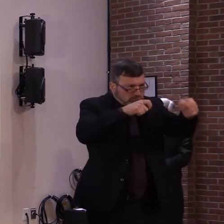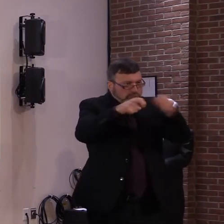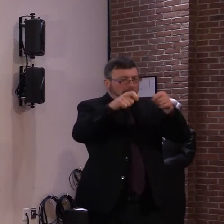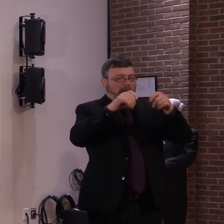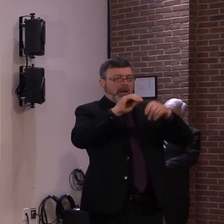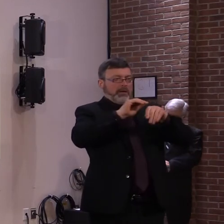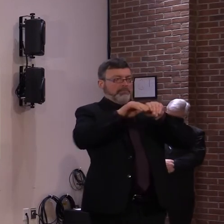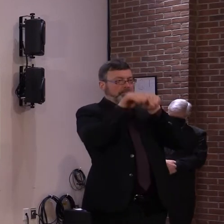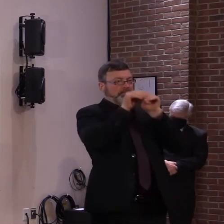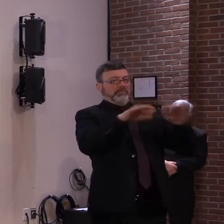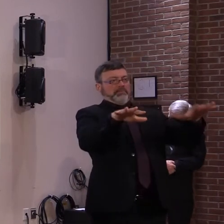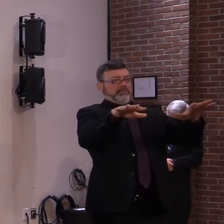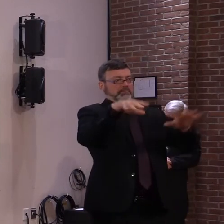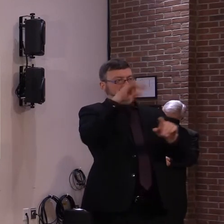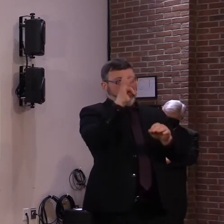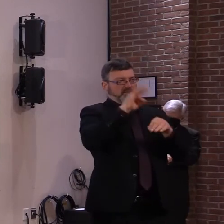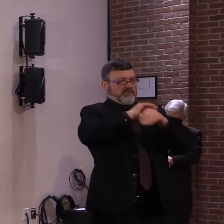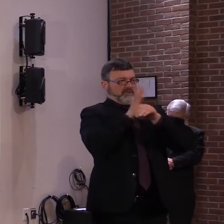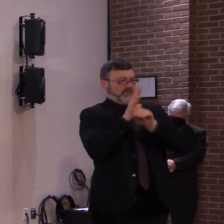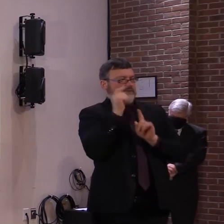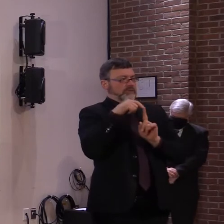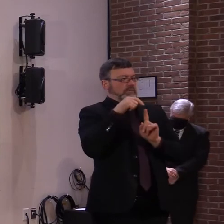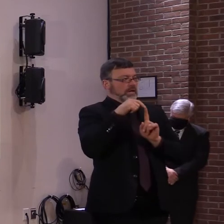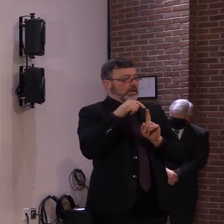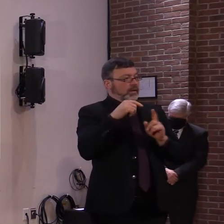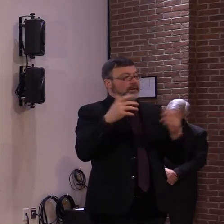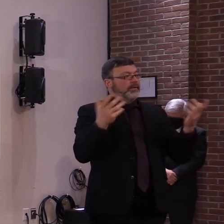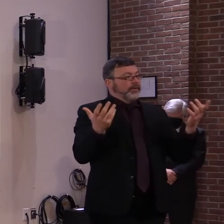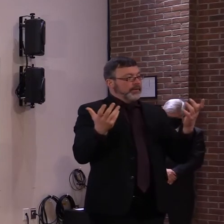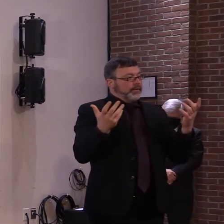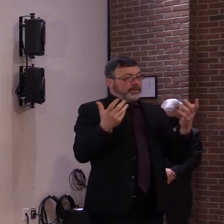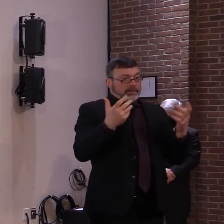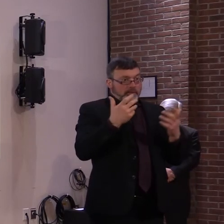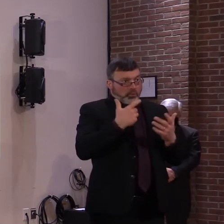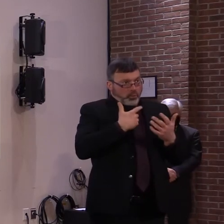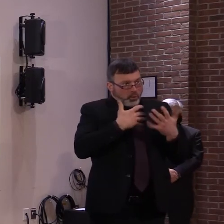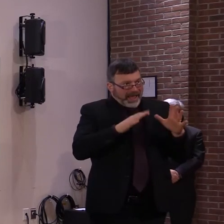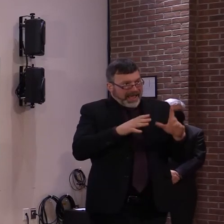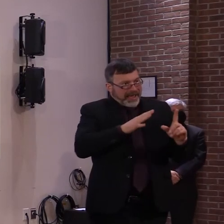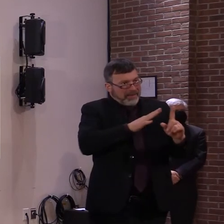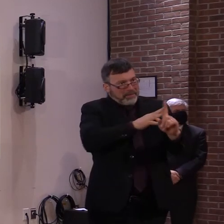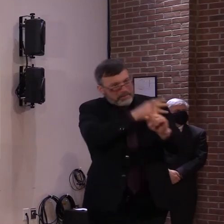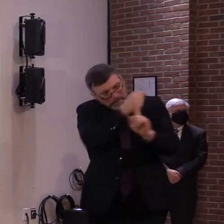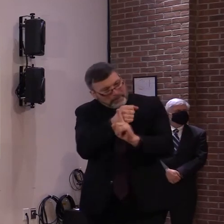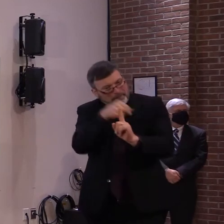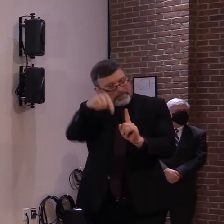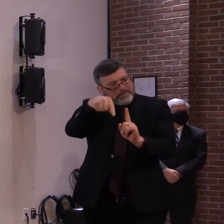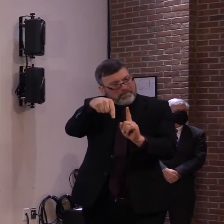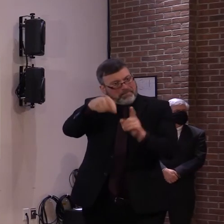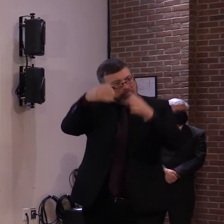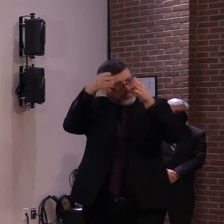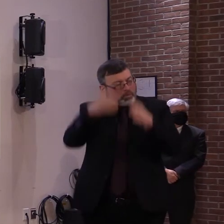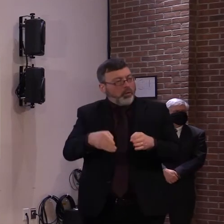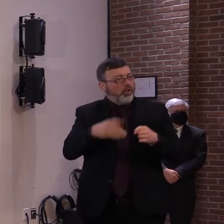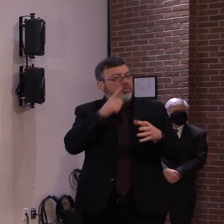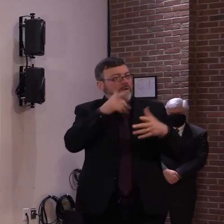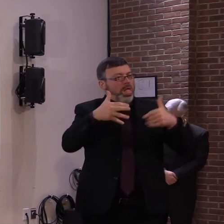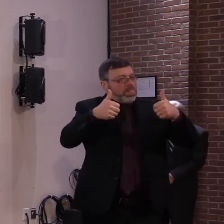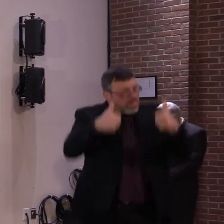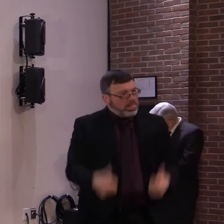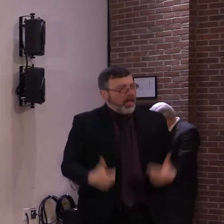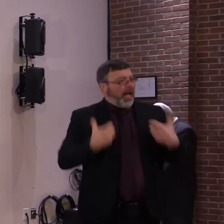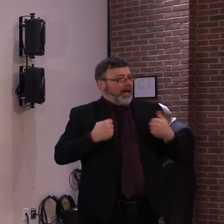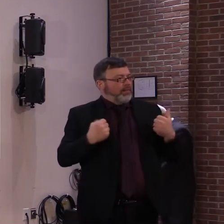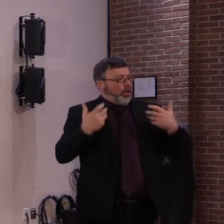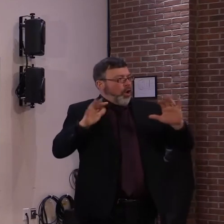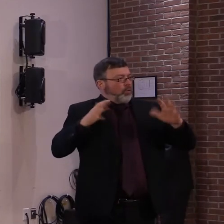especially to another who may be more susceptible for a severe and more serious outcome. so whether you have no